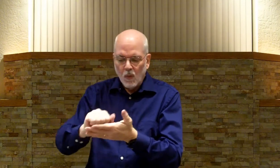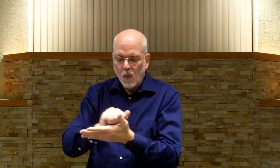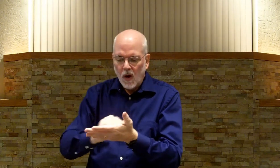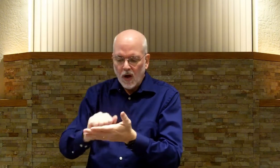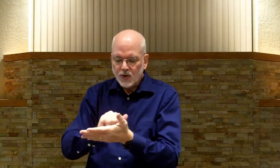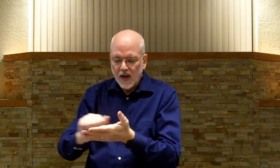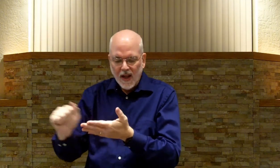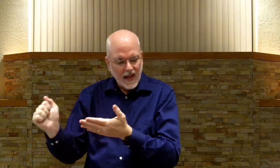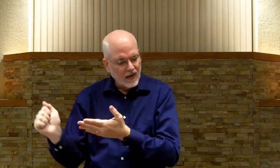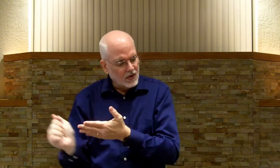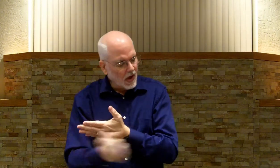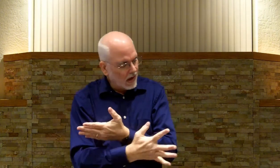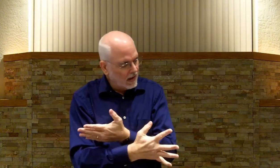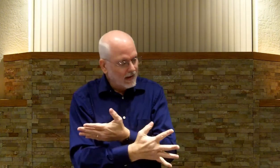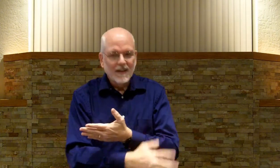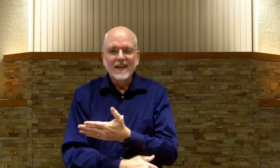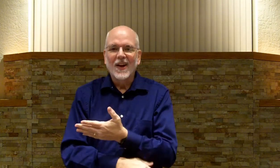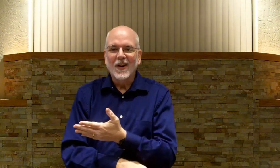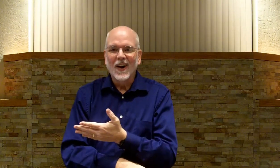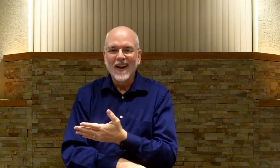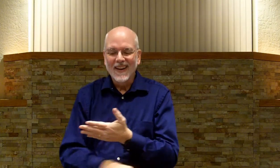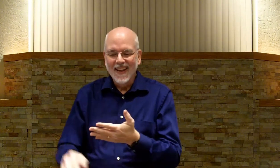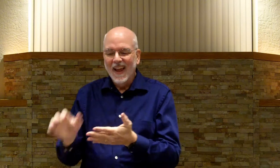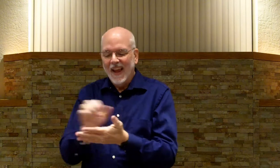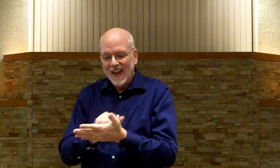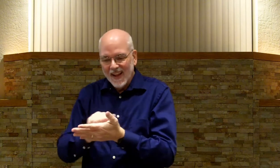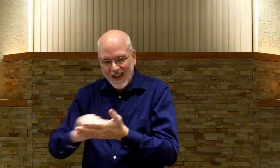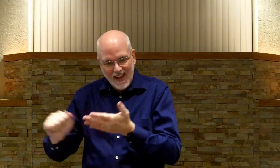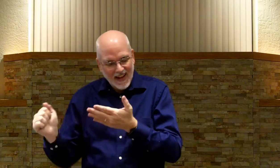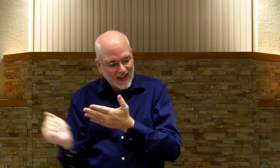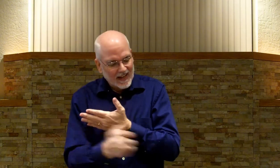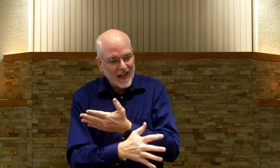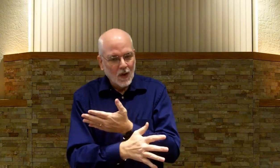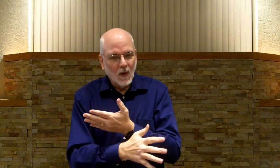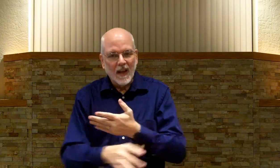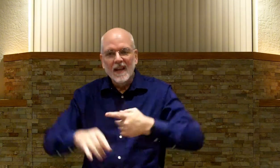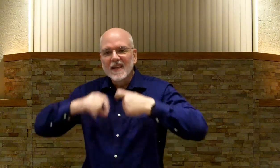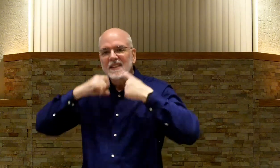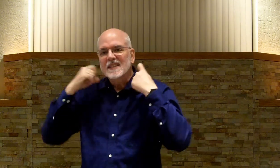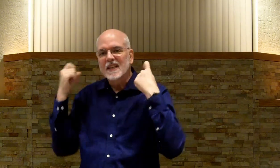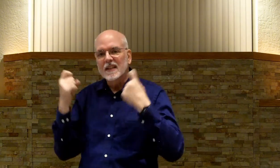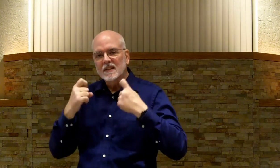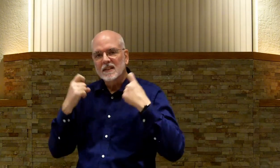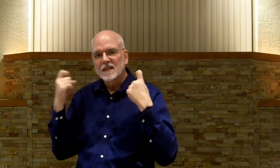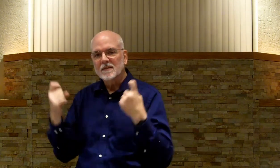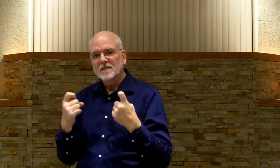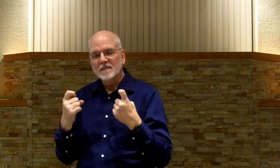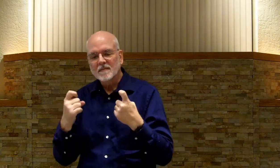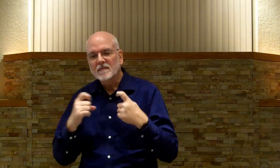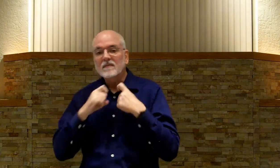wash, and chuck. All right? Take away sins. Take